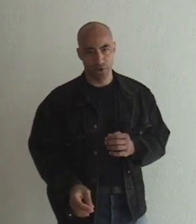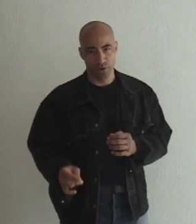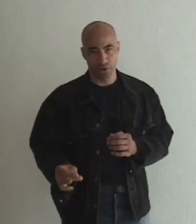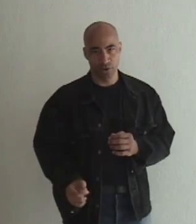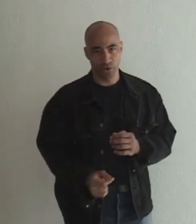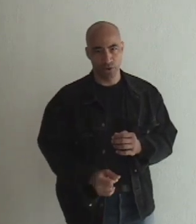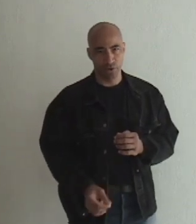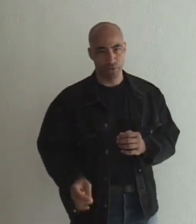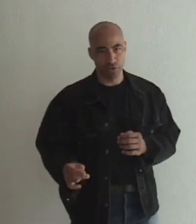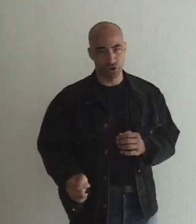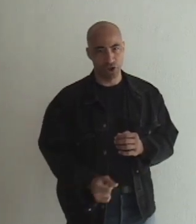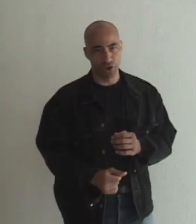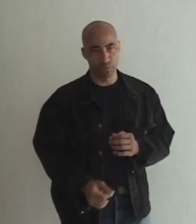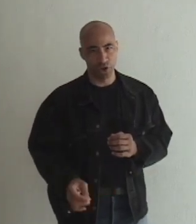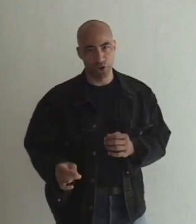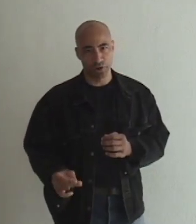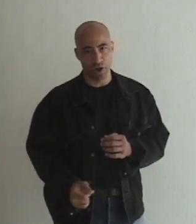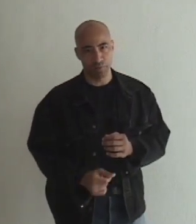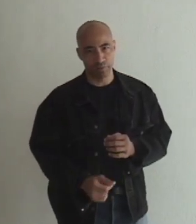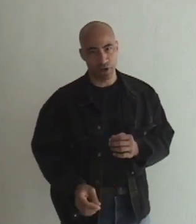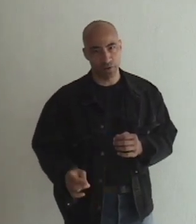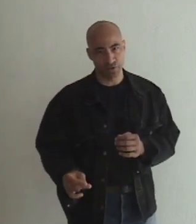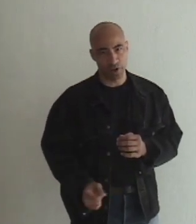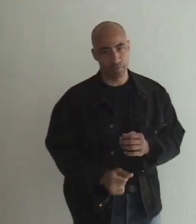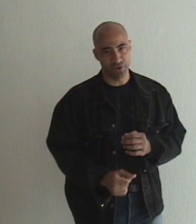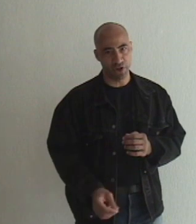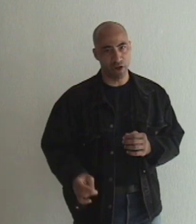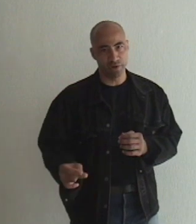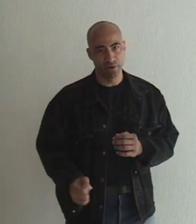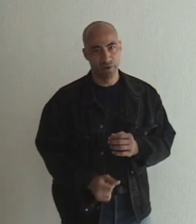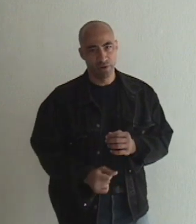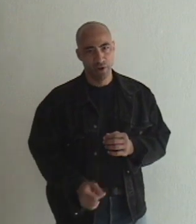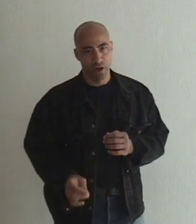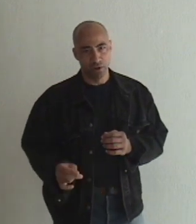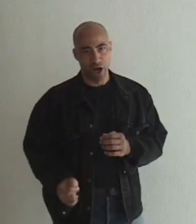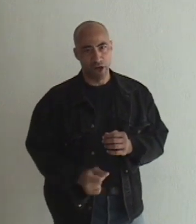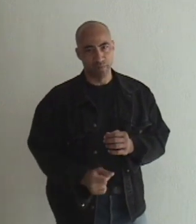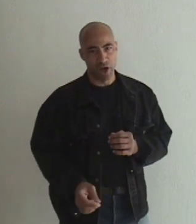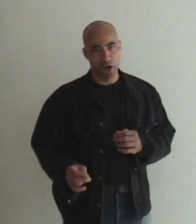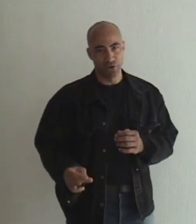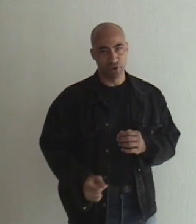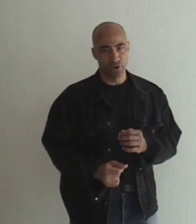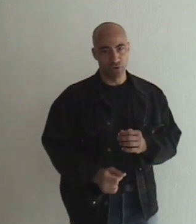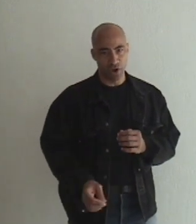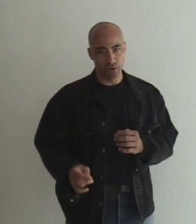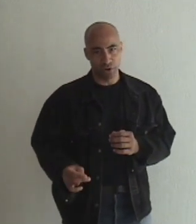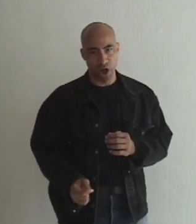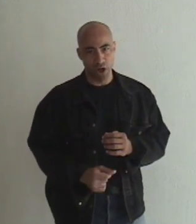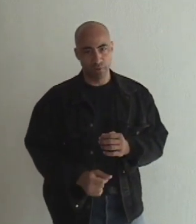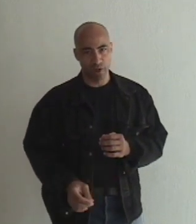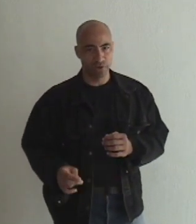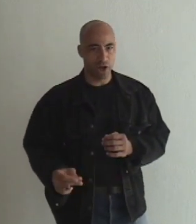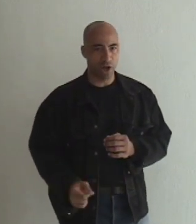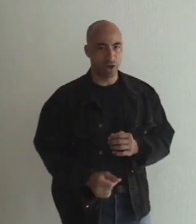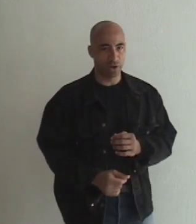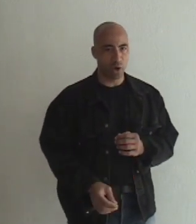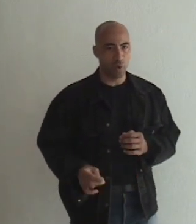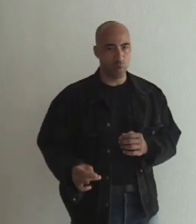If you see me coming, better step aside A lot of men did and a lot of men died Of